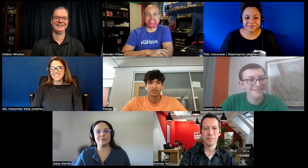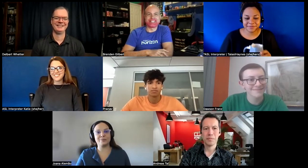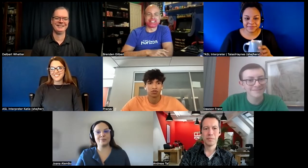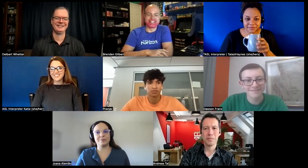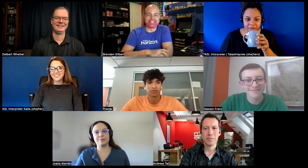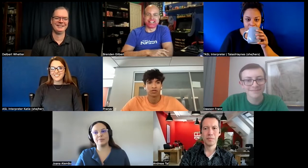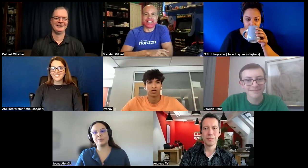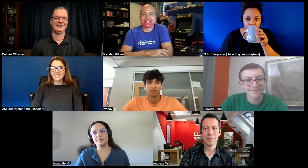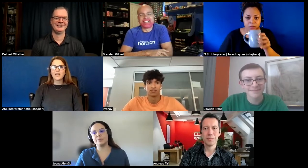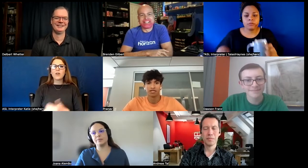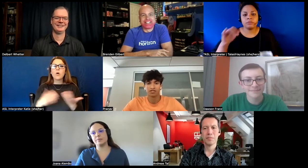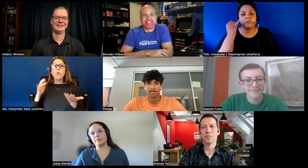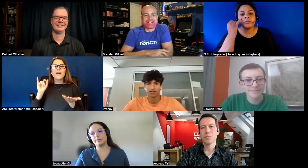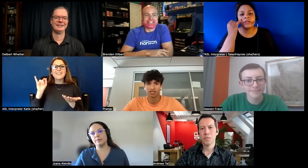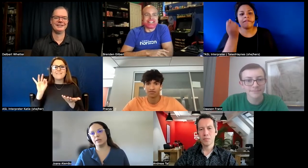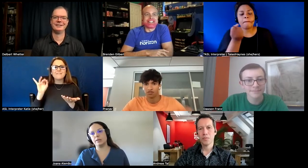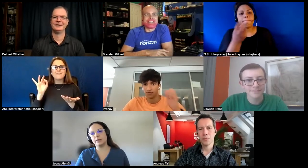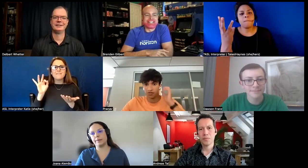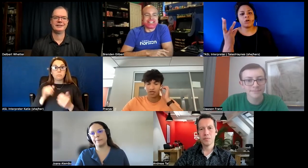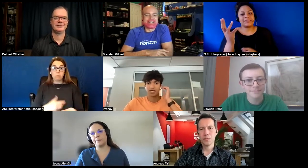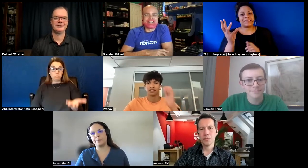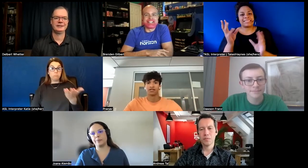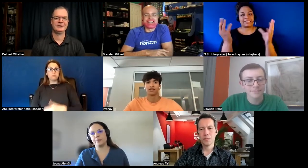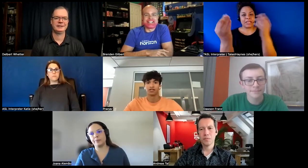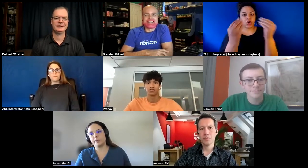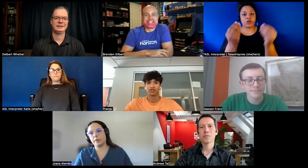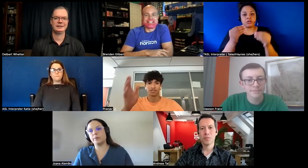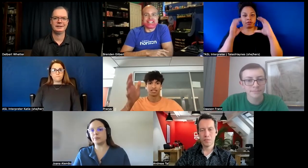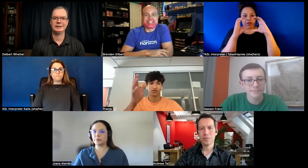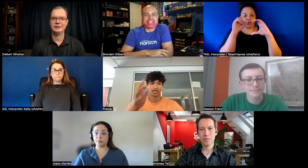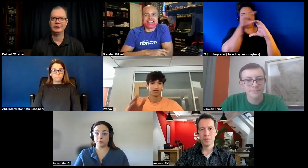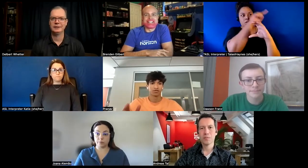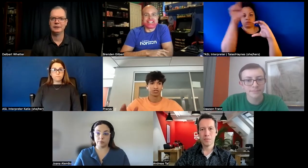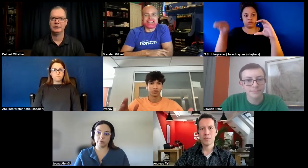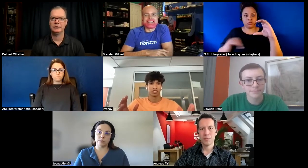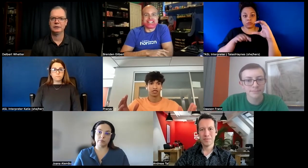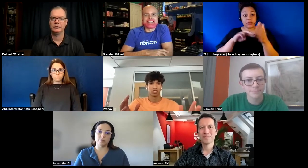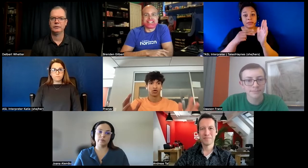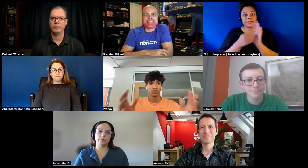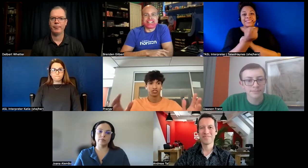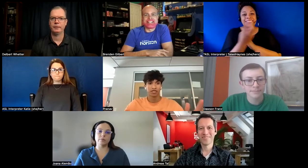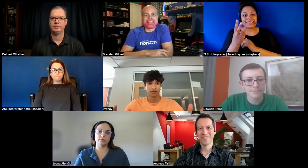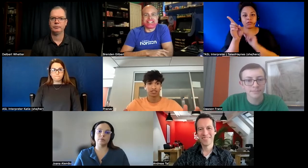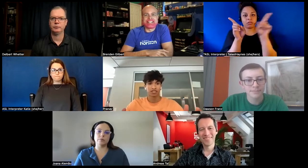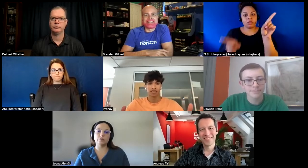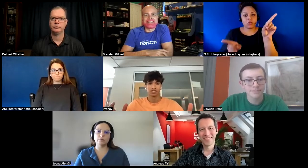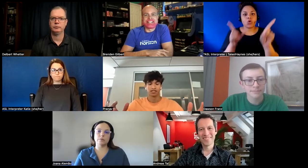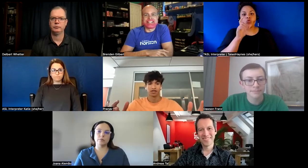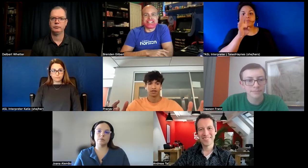there's multiple um speakers outside the field of view and there's going to be several arrows showing who the speaker is and um